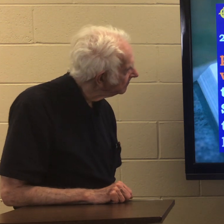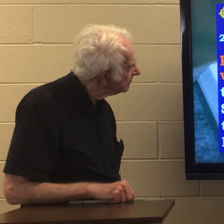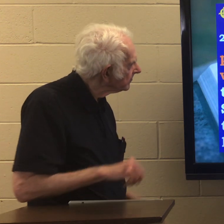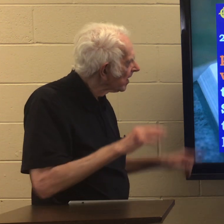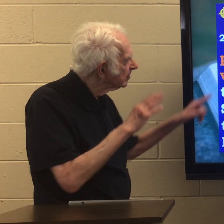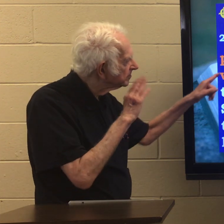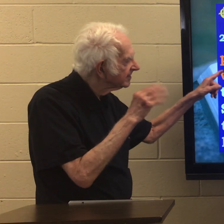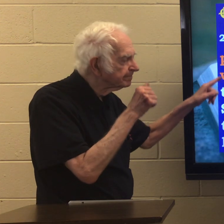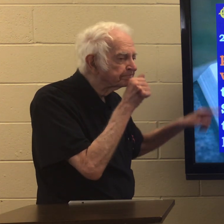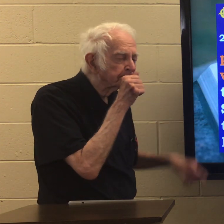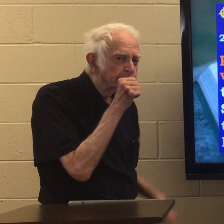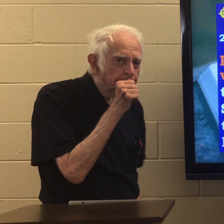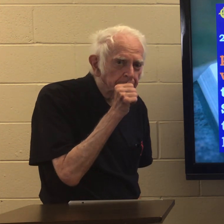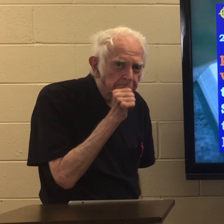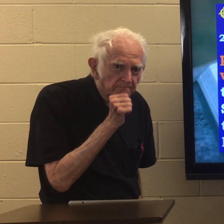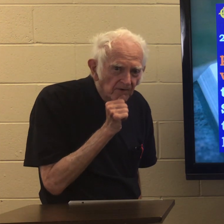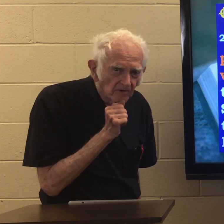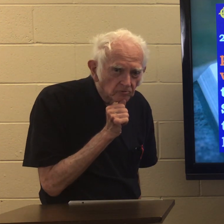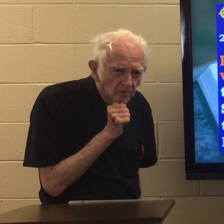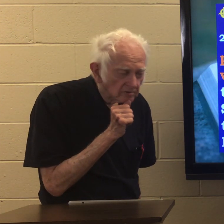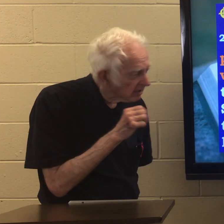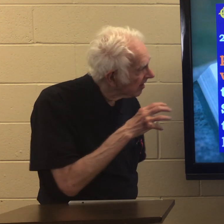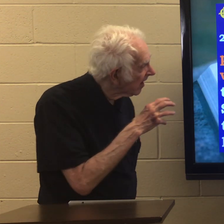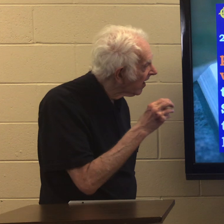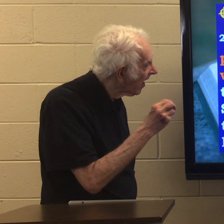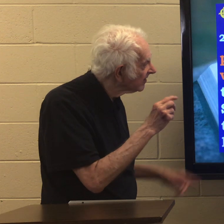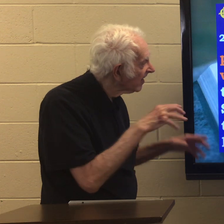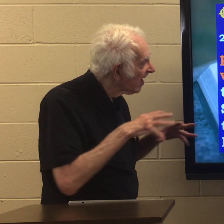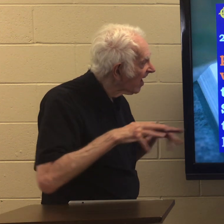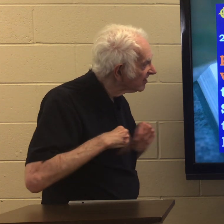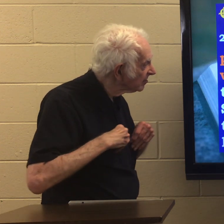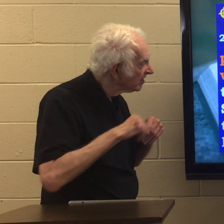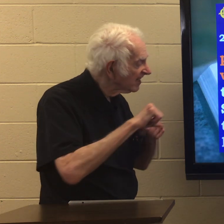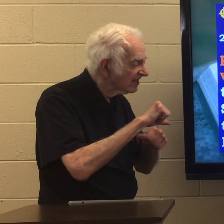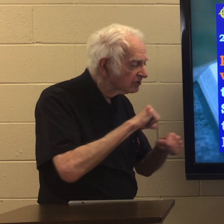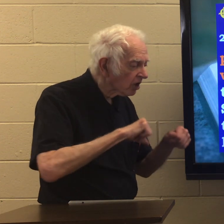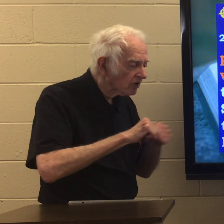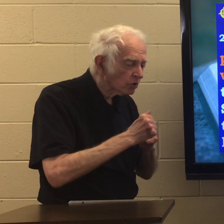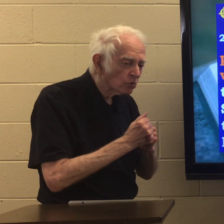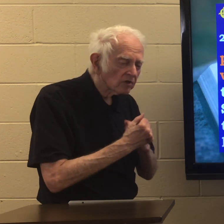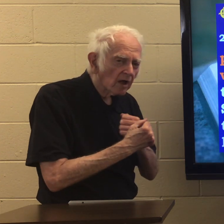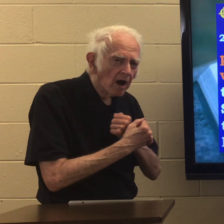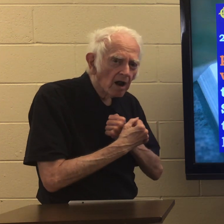be patient and accept each other with love